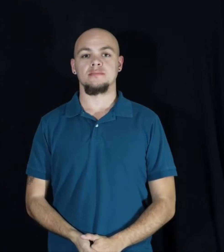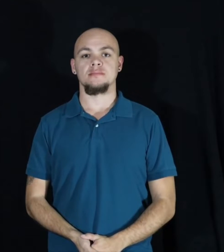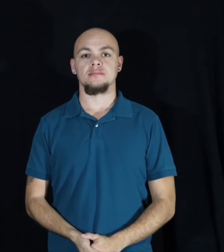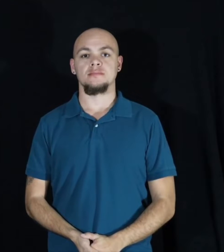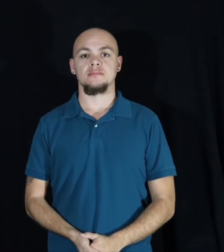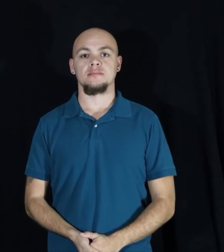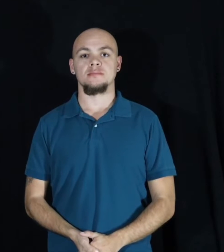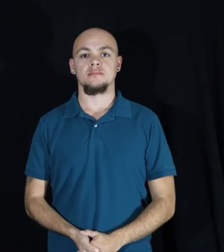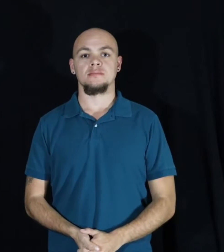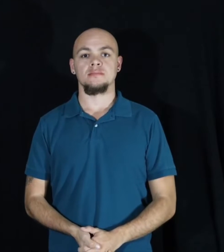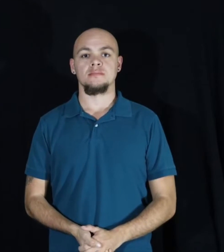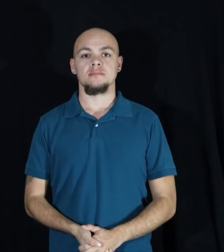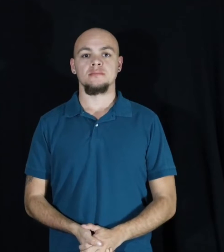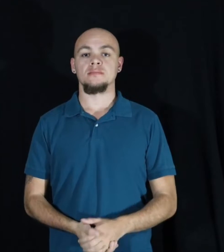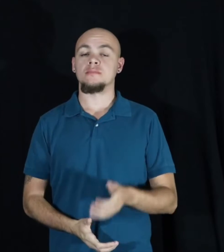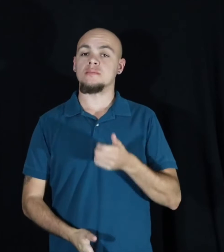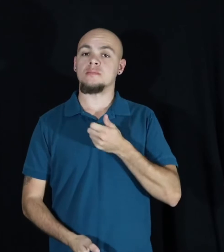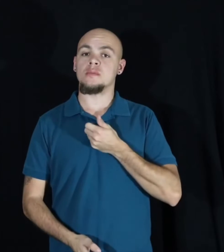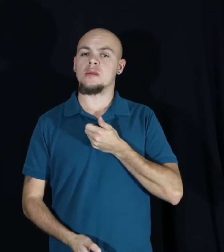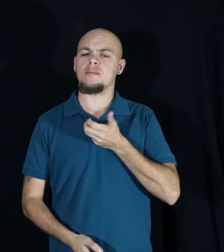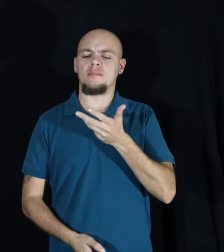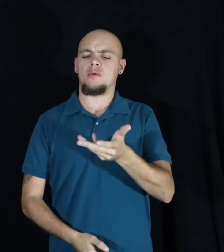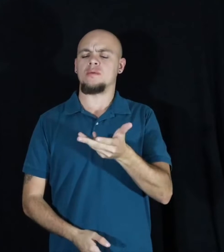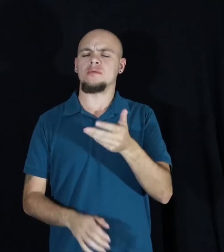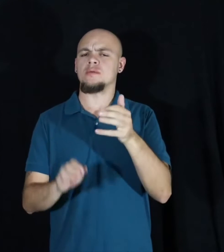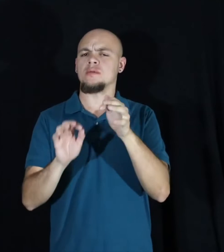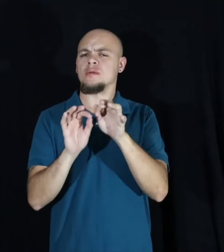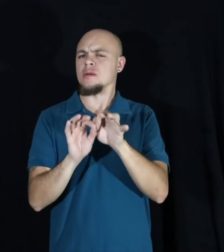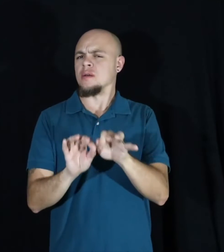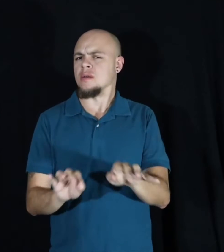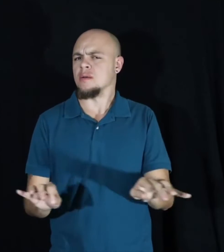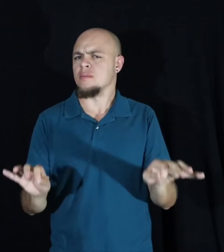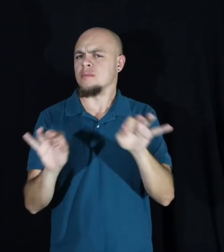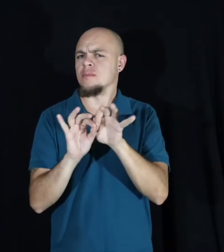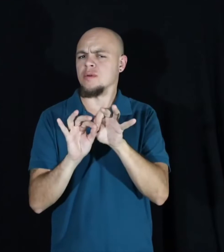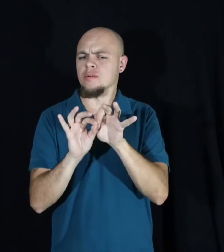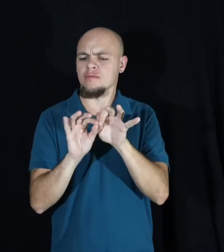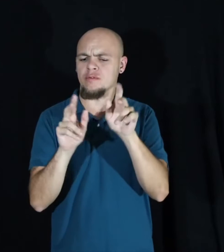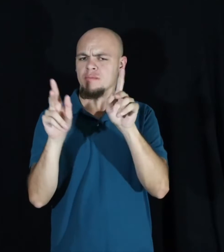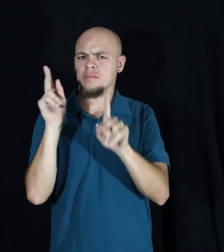Why is poetry so important to humanity?